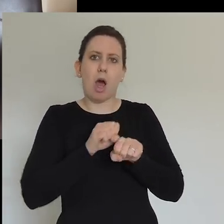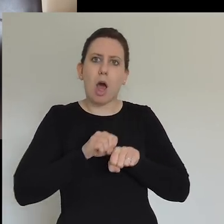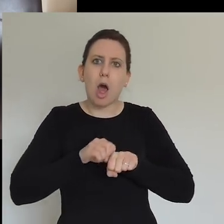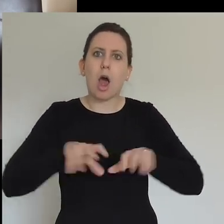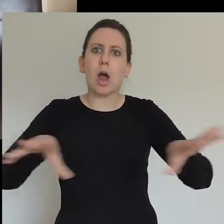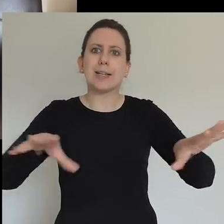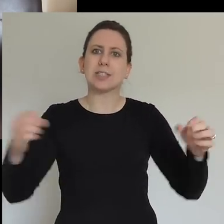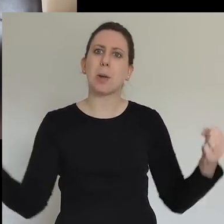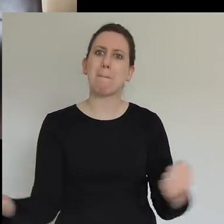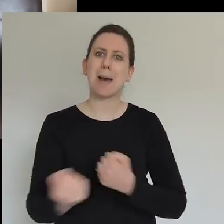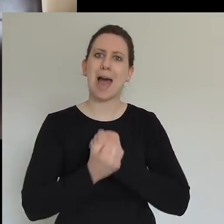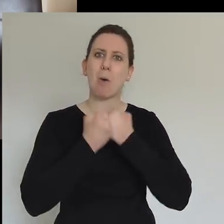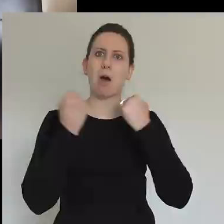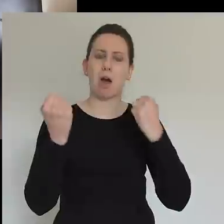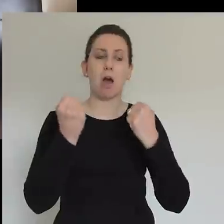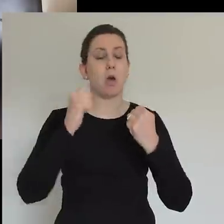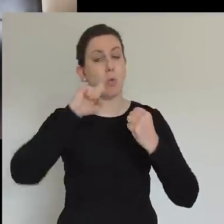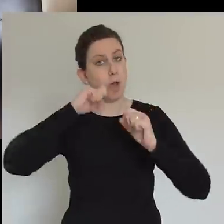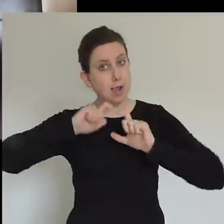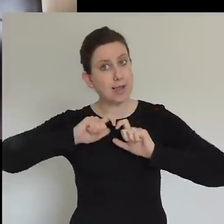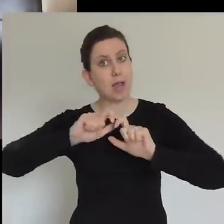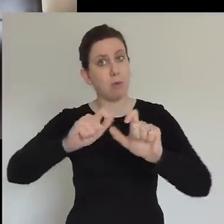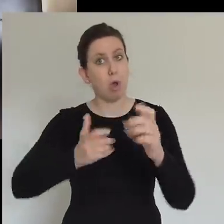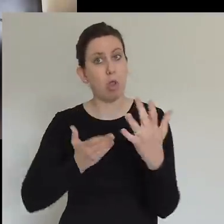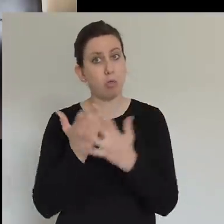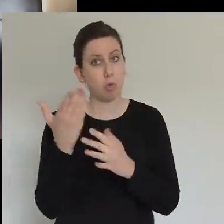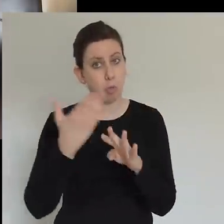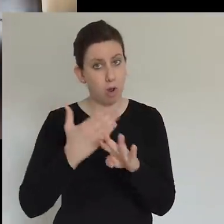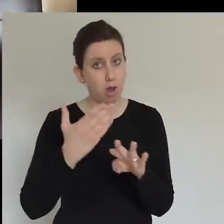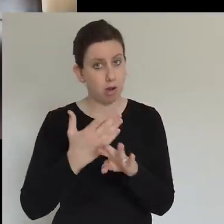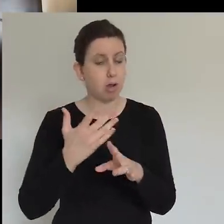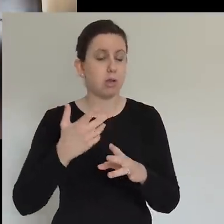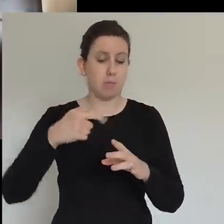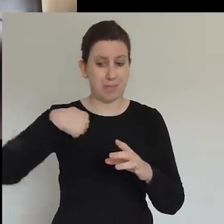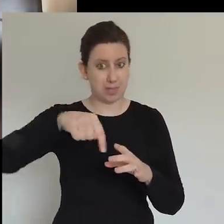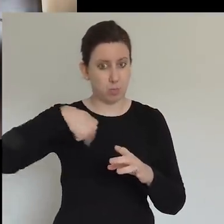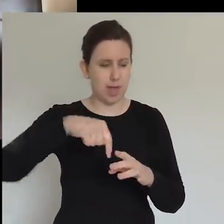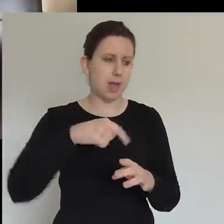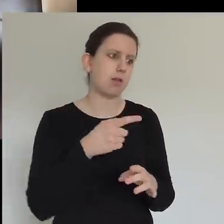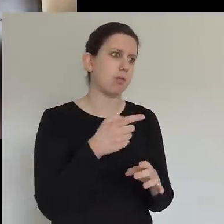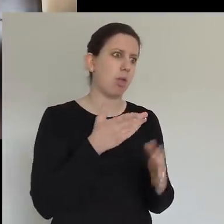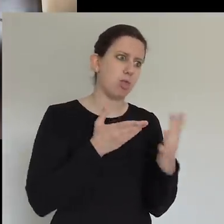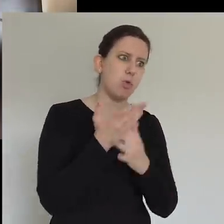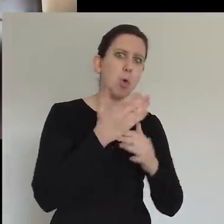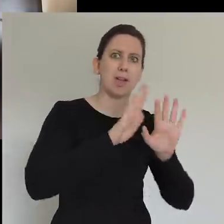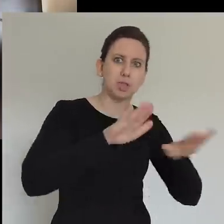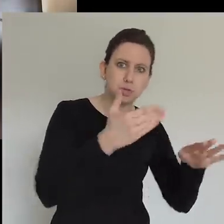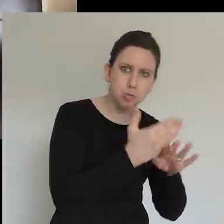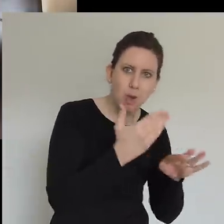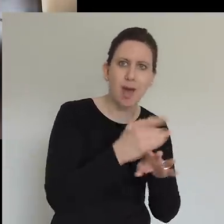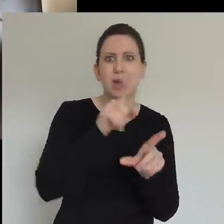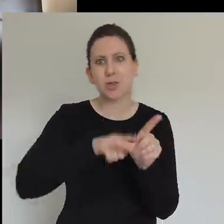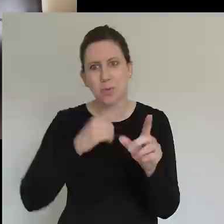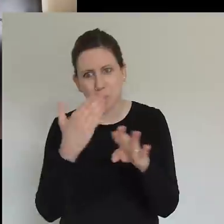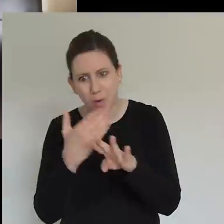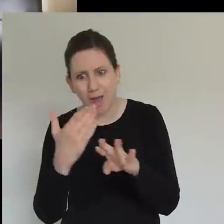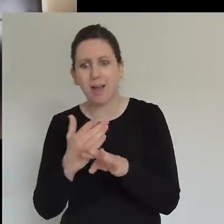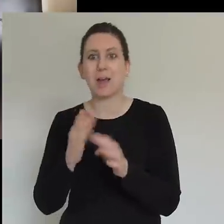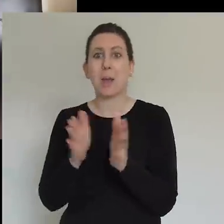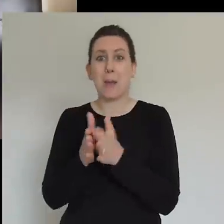any point. That runs through the children's programmes, the youth programmes, the big start, everything, that Unleashed Power is fundamental. But also today, we do want to